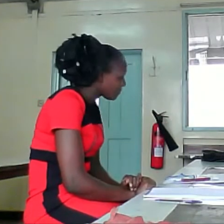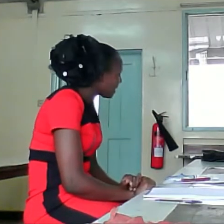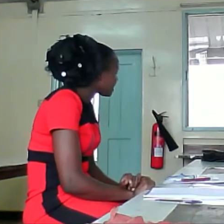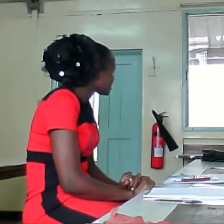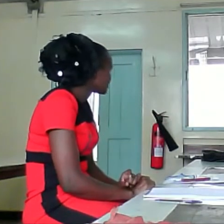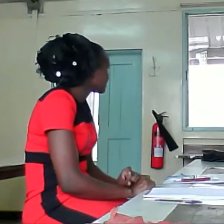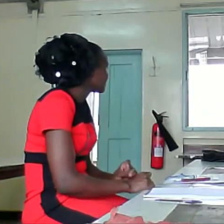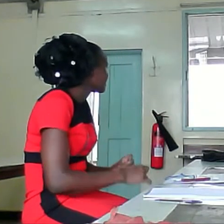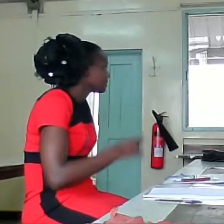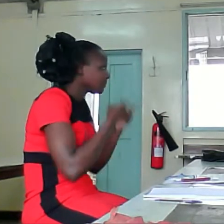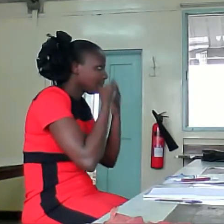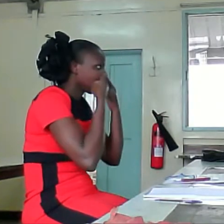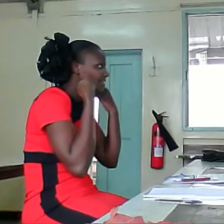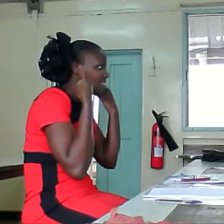Mask. Mask.